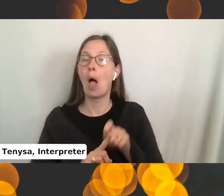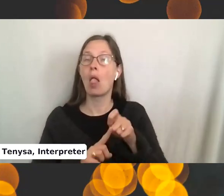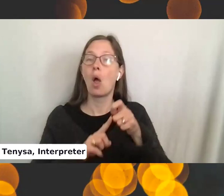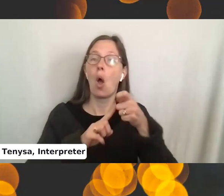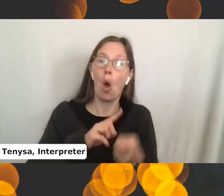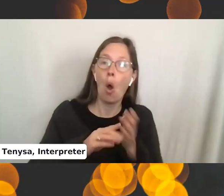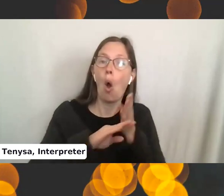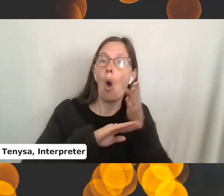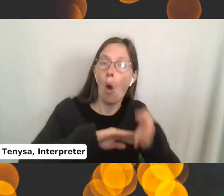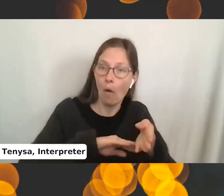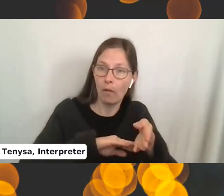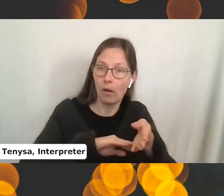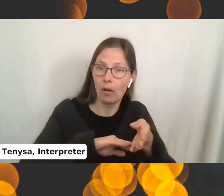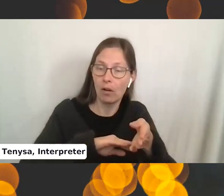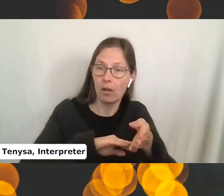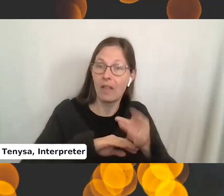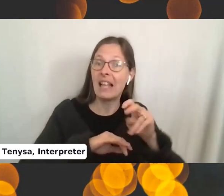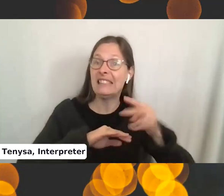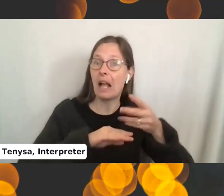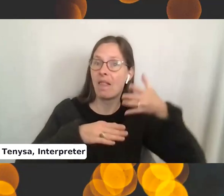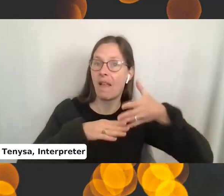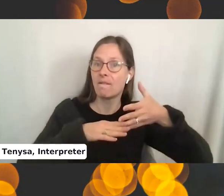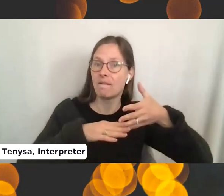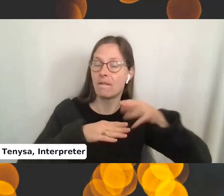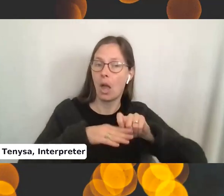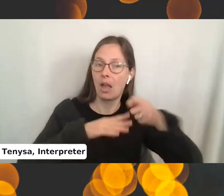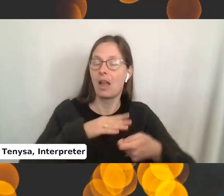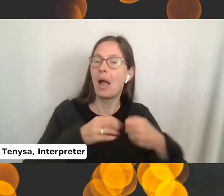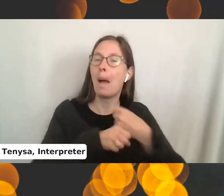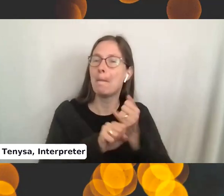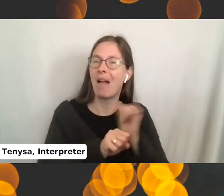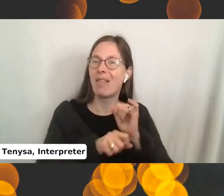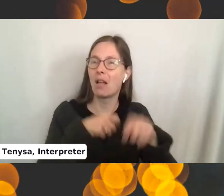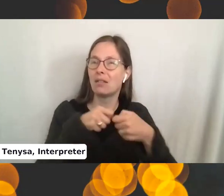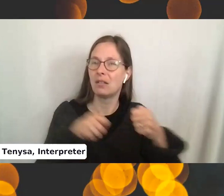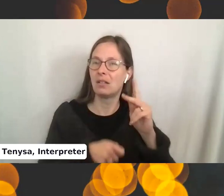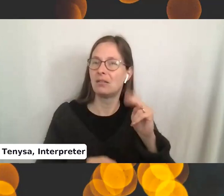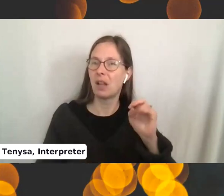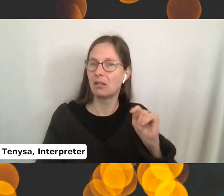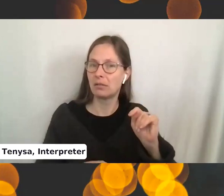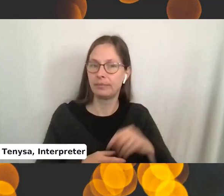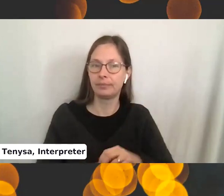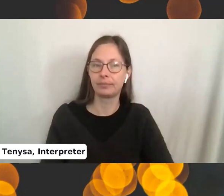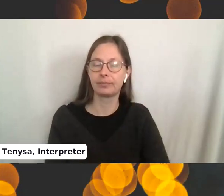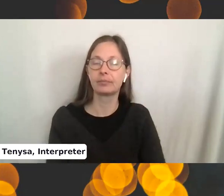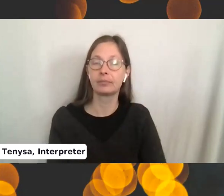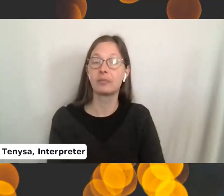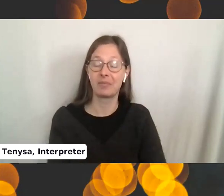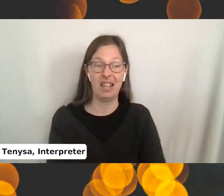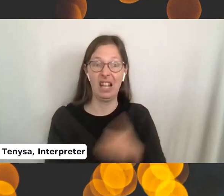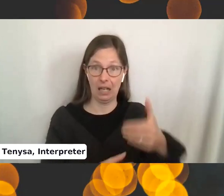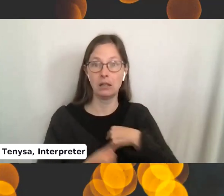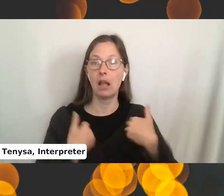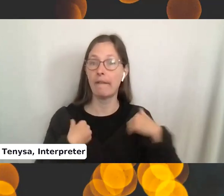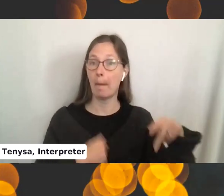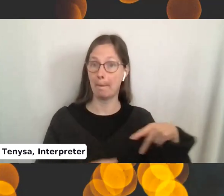and over the other one and keep the second stitch on the needle. And it's made like a knot. So now I'll purl the next stitch